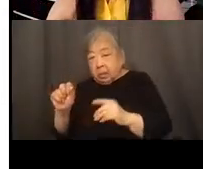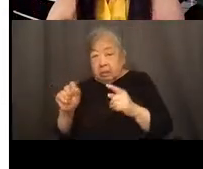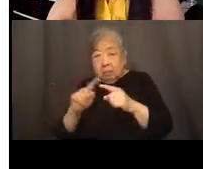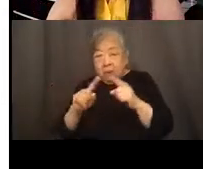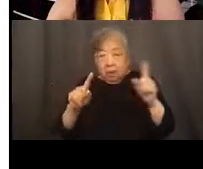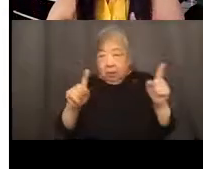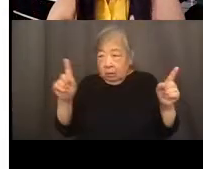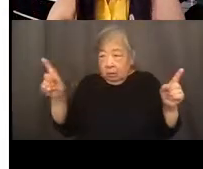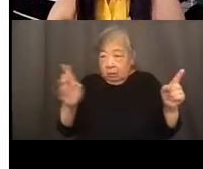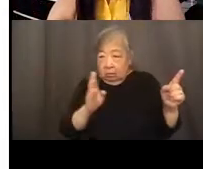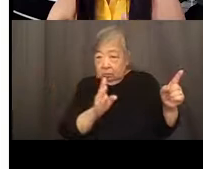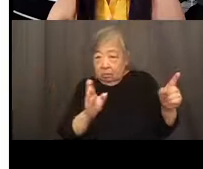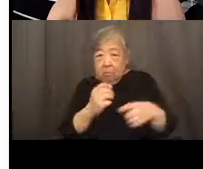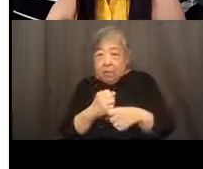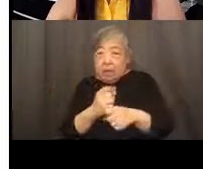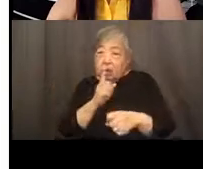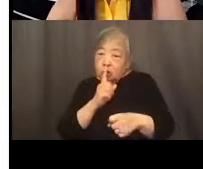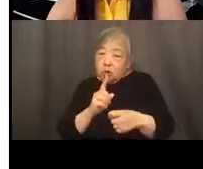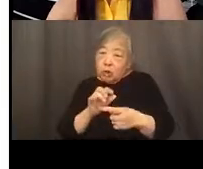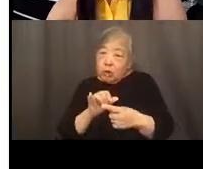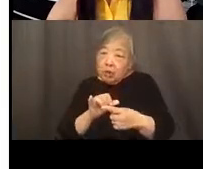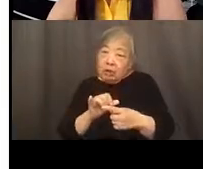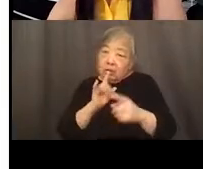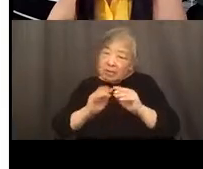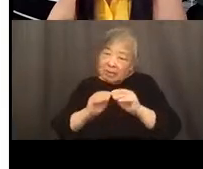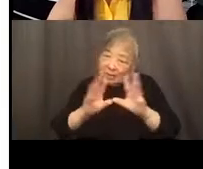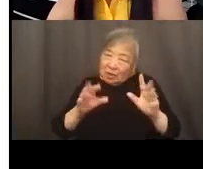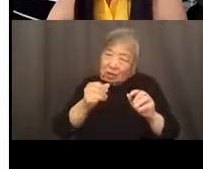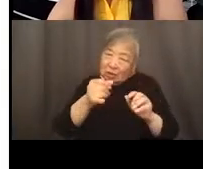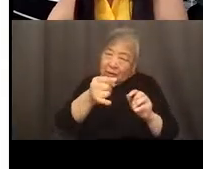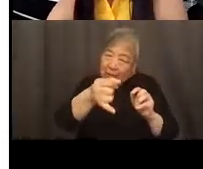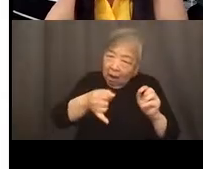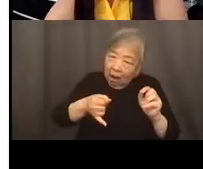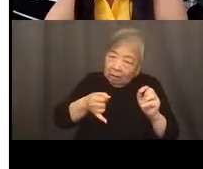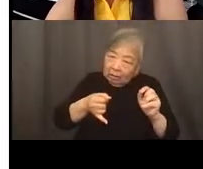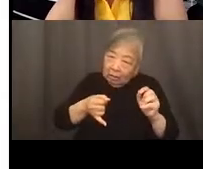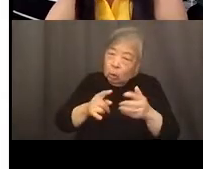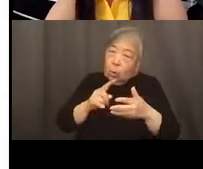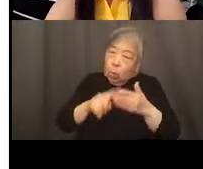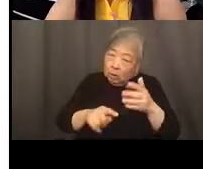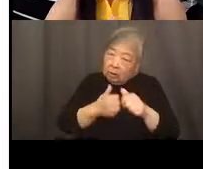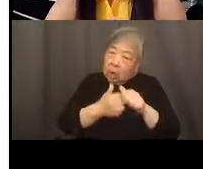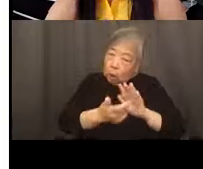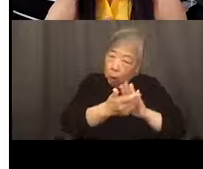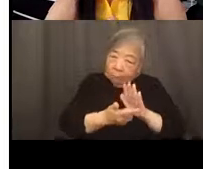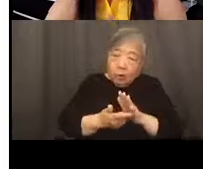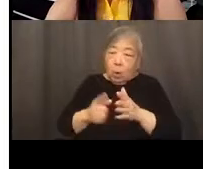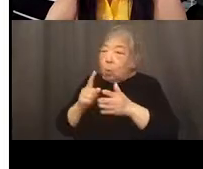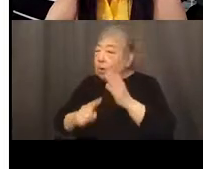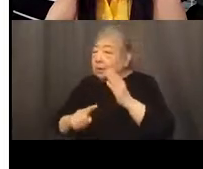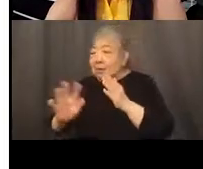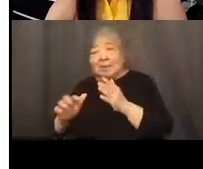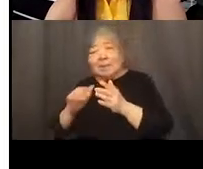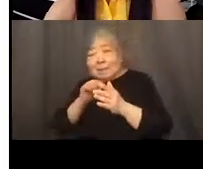making sure that there's a clear line of what, what is lawful and what is unlawful. I think that's, that's an